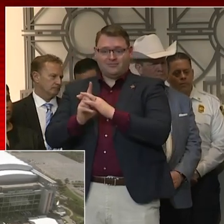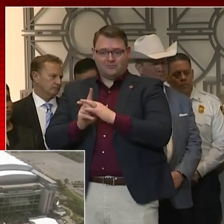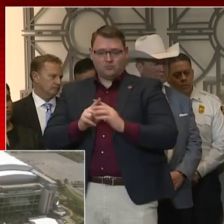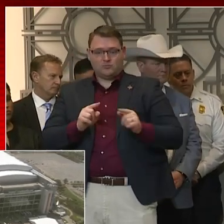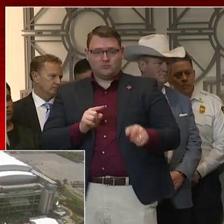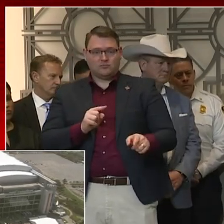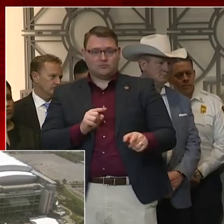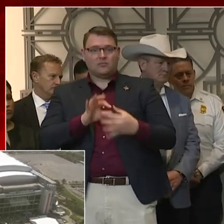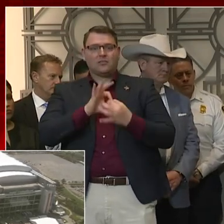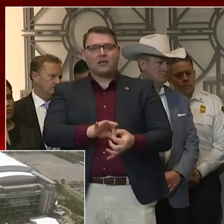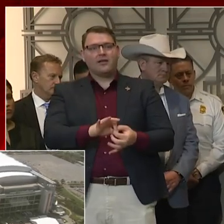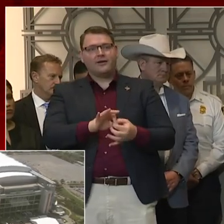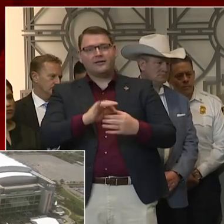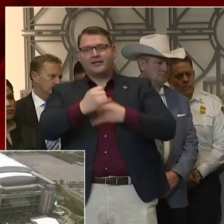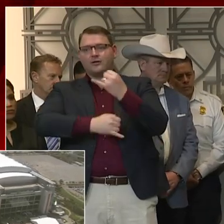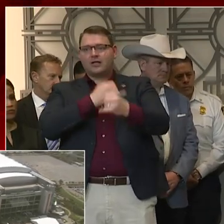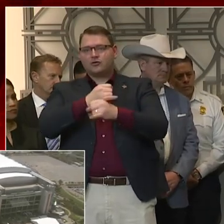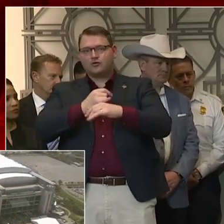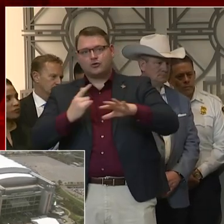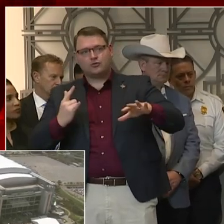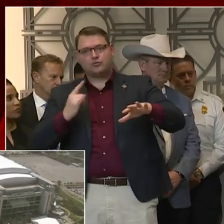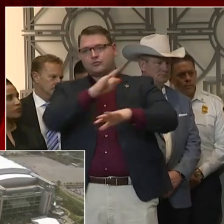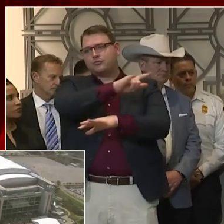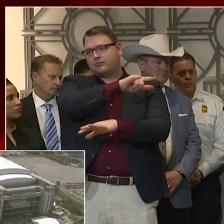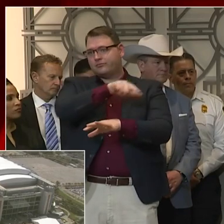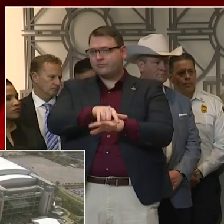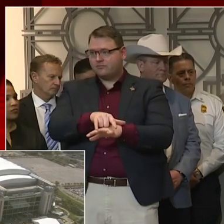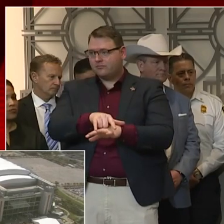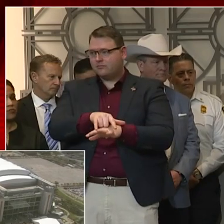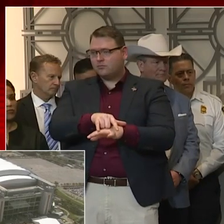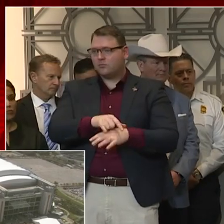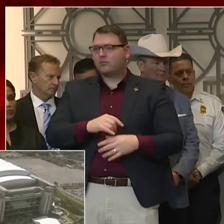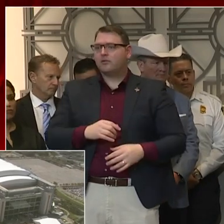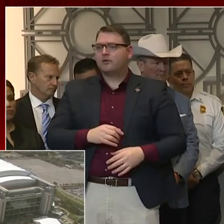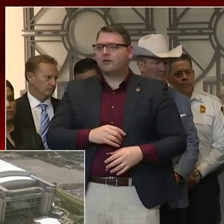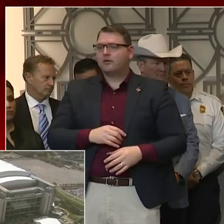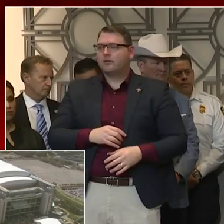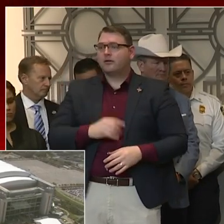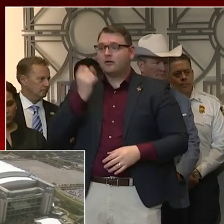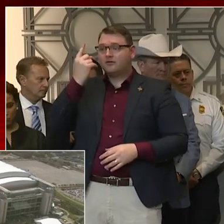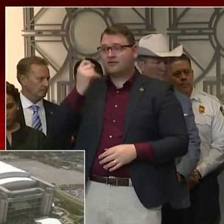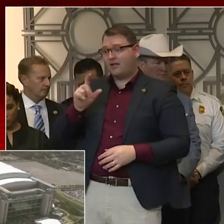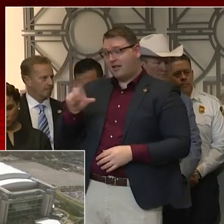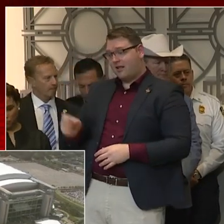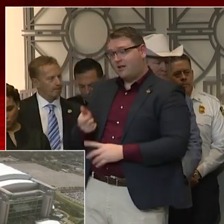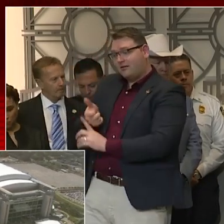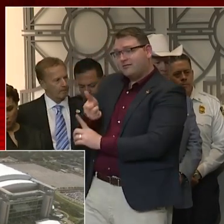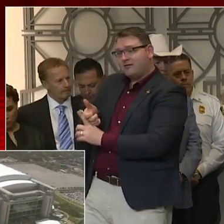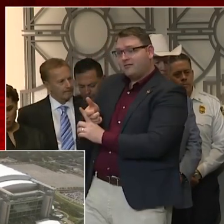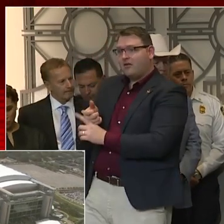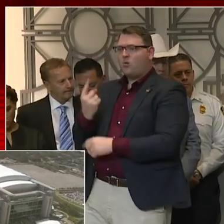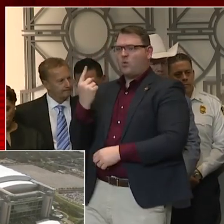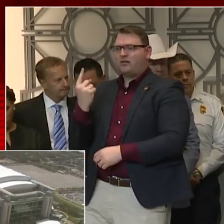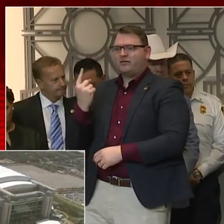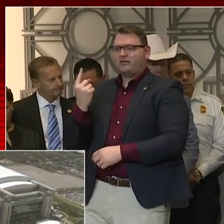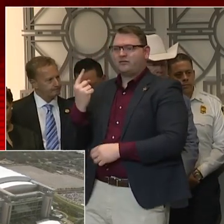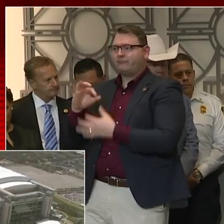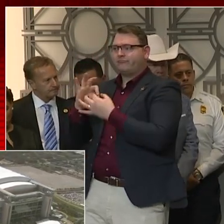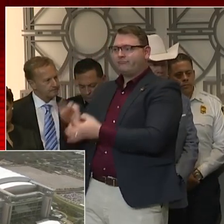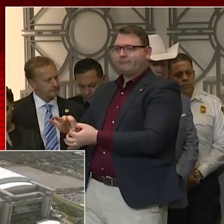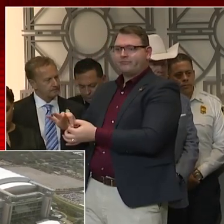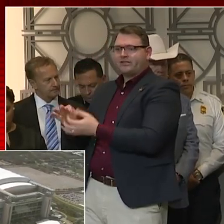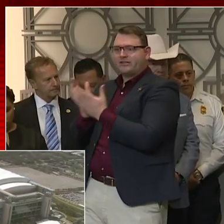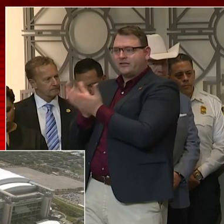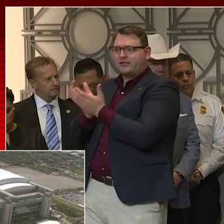example, they were all connected directly to the Egyptian cruise liner. And then please bear in mind, as it relates to the city of Houston,